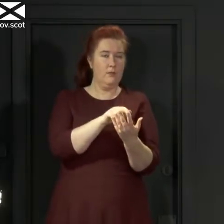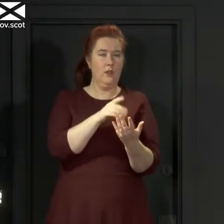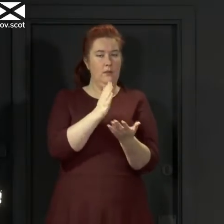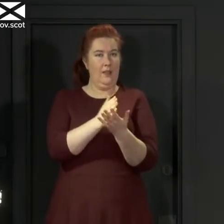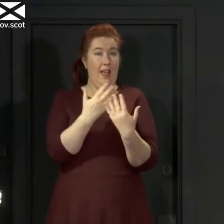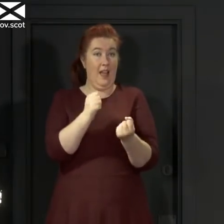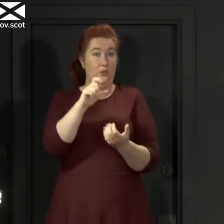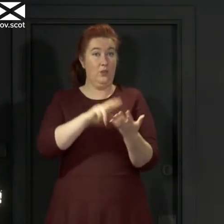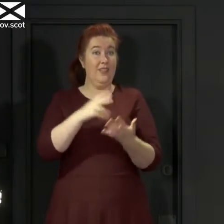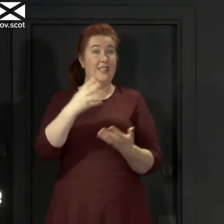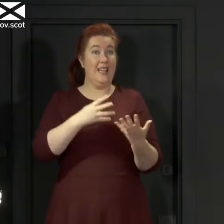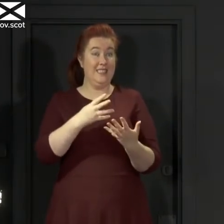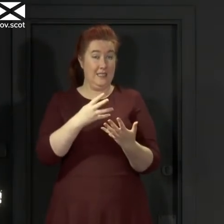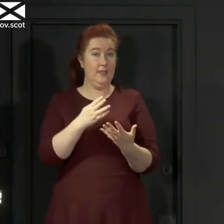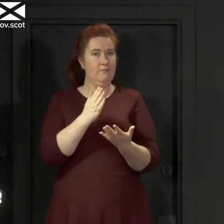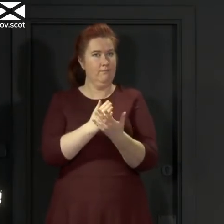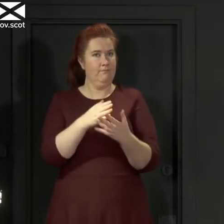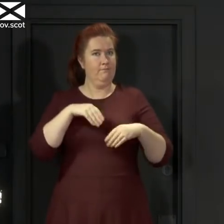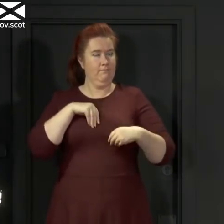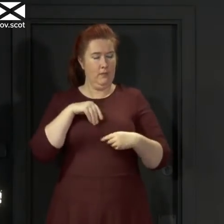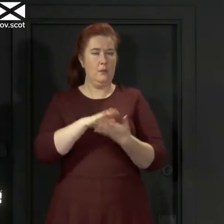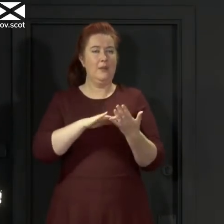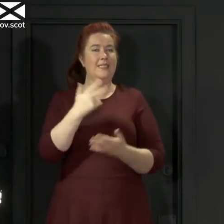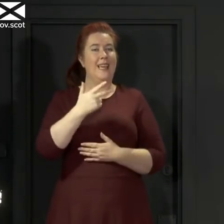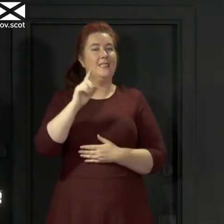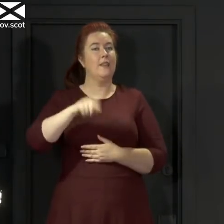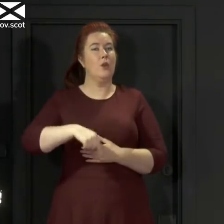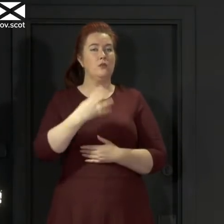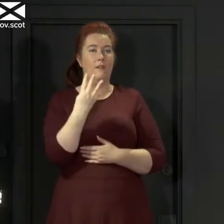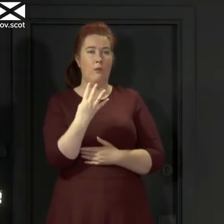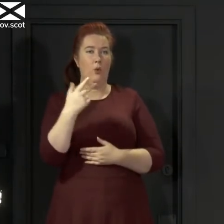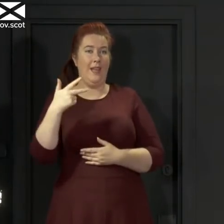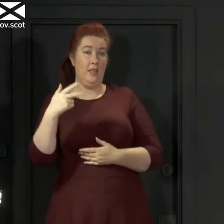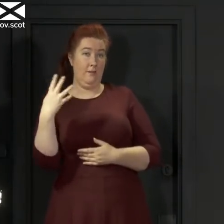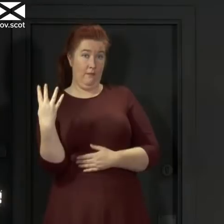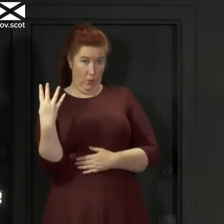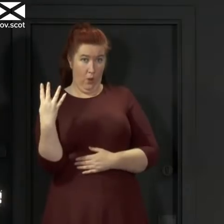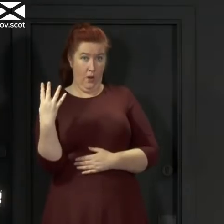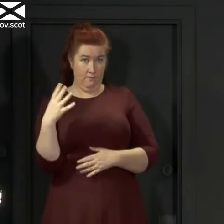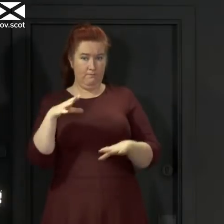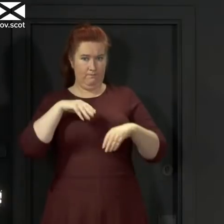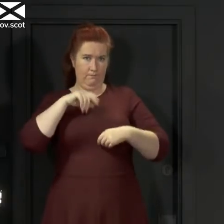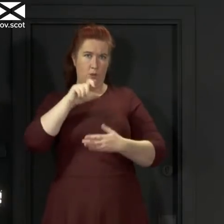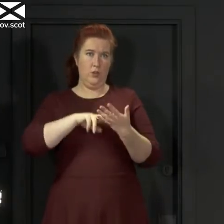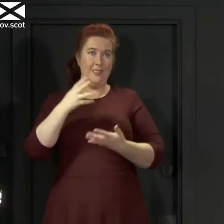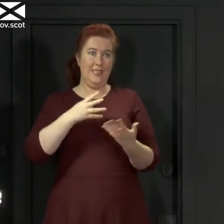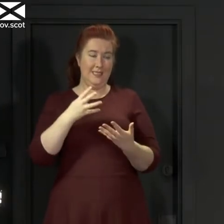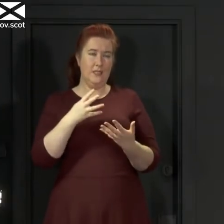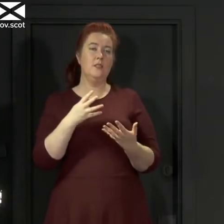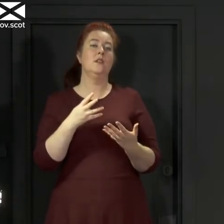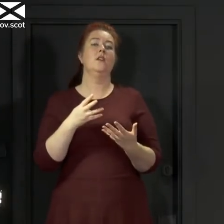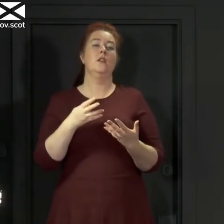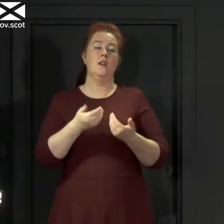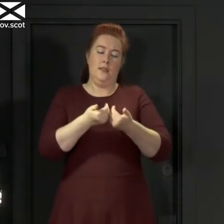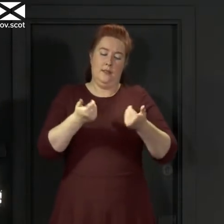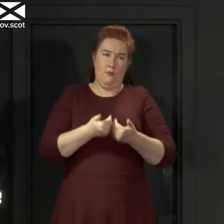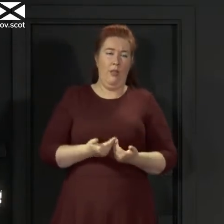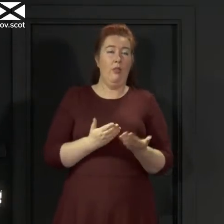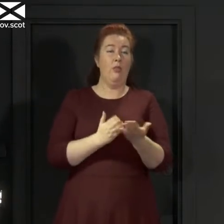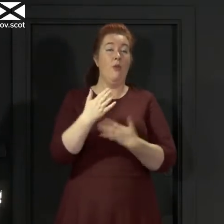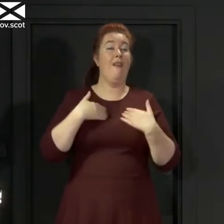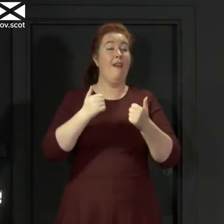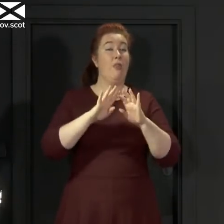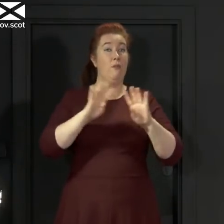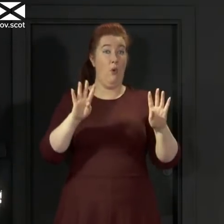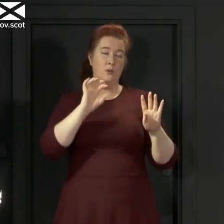Which takes the total now to 18,484. The Health Board breakdown of those cases will be available